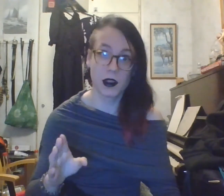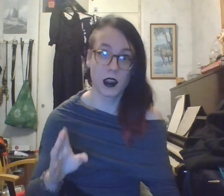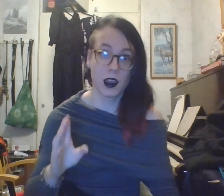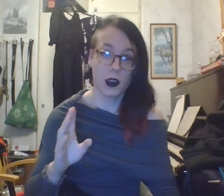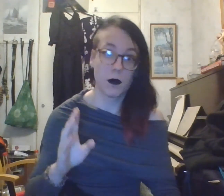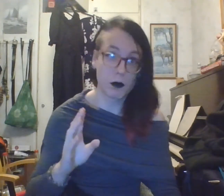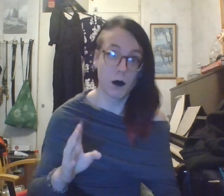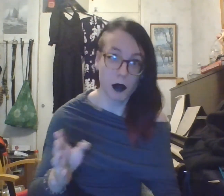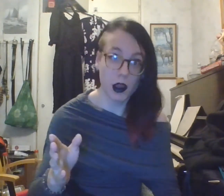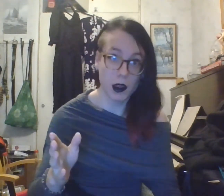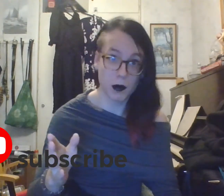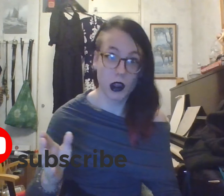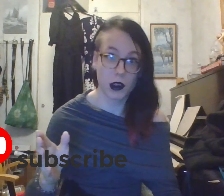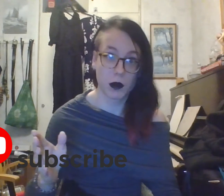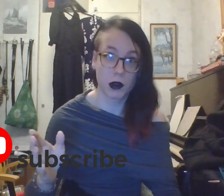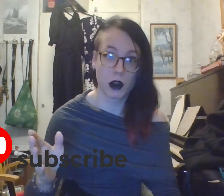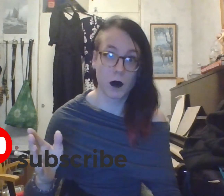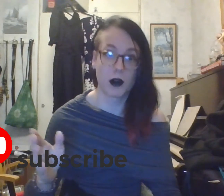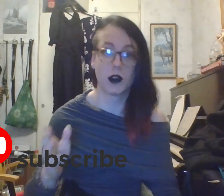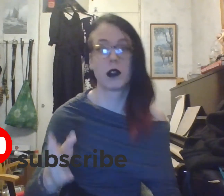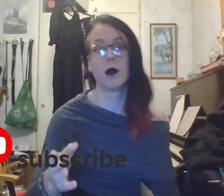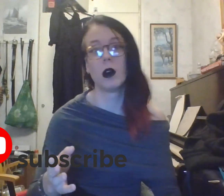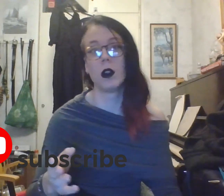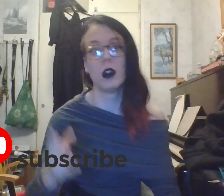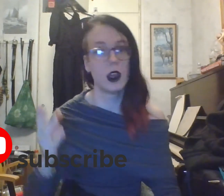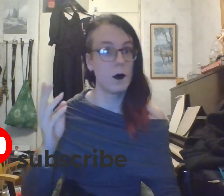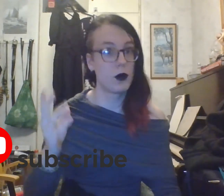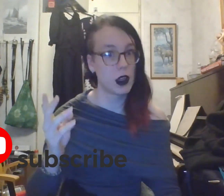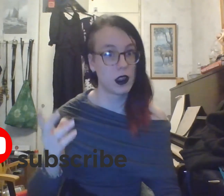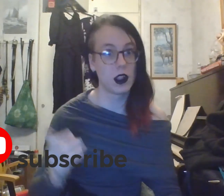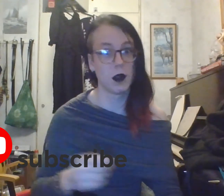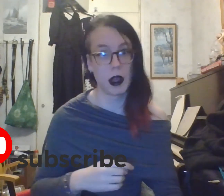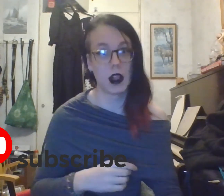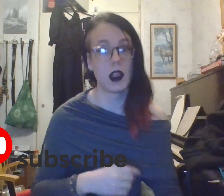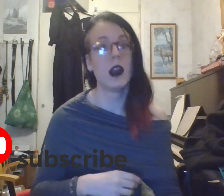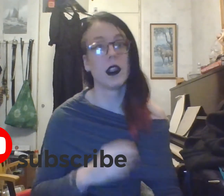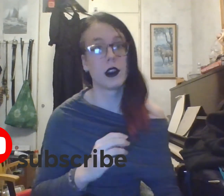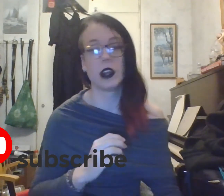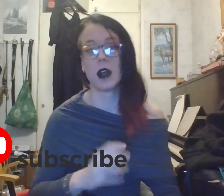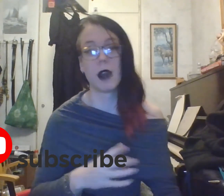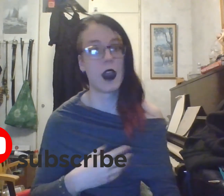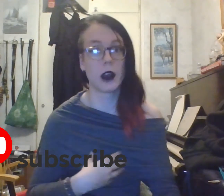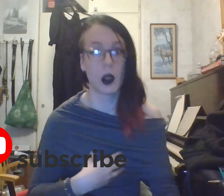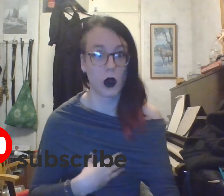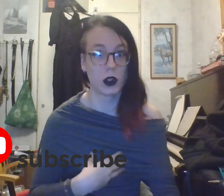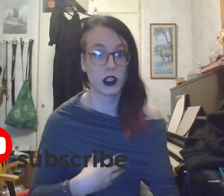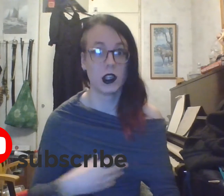press the subscribe button as well, and press the little bell. It's going to help me out a lot in